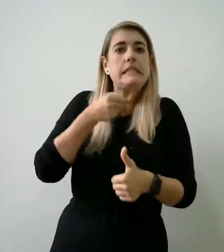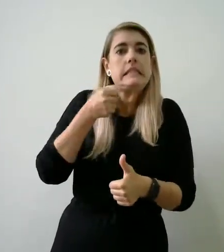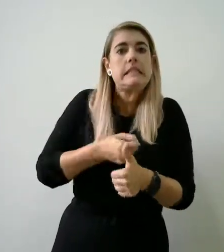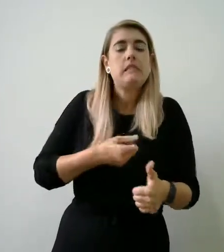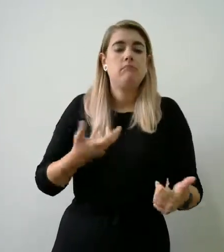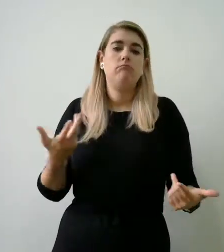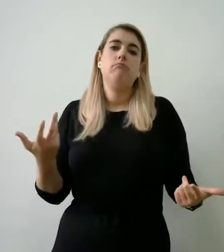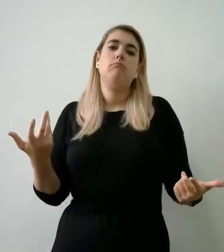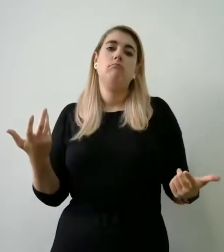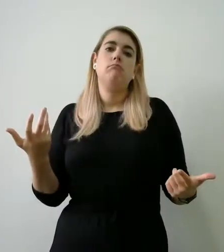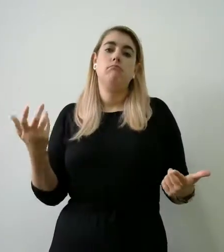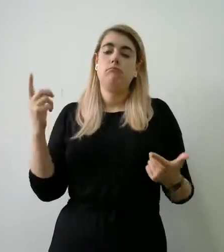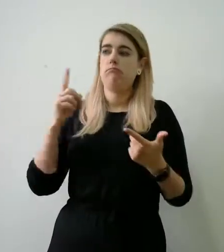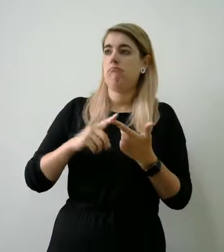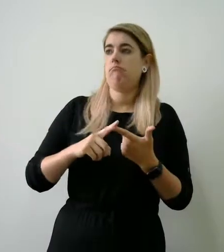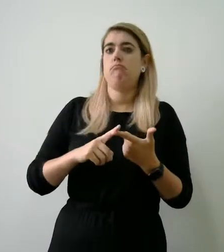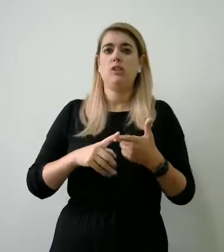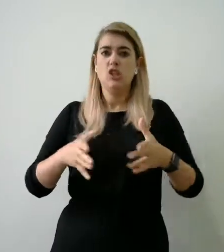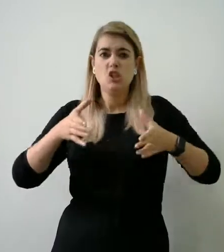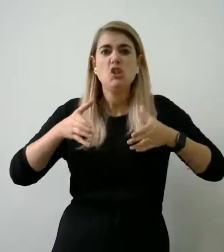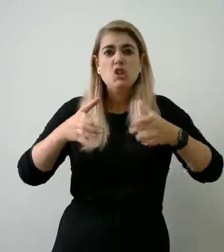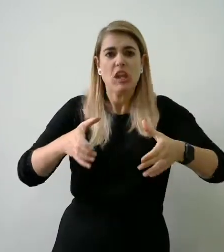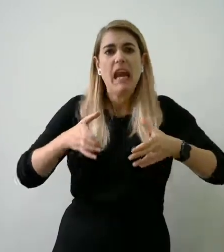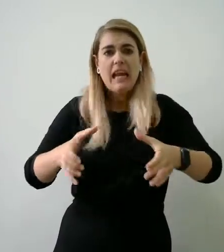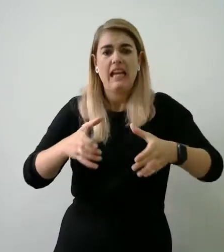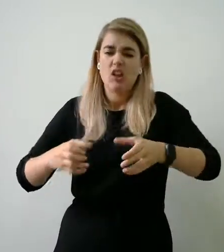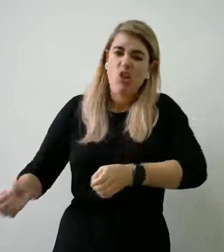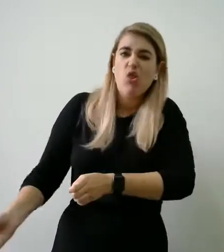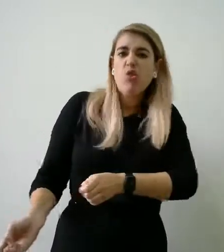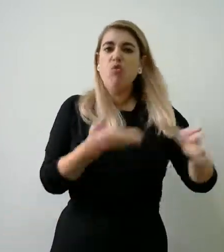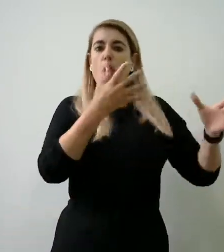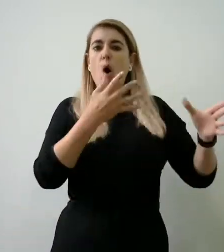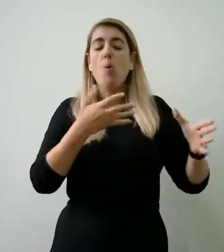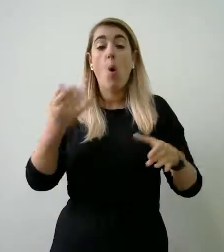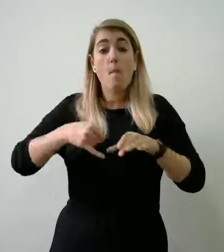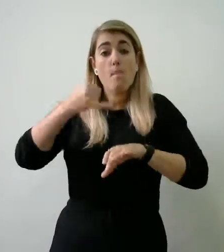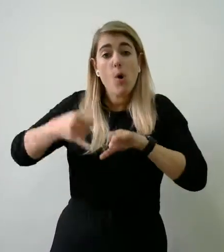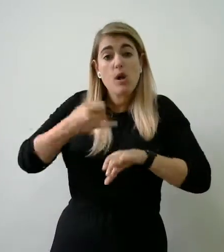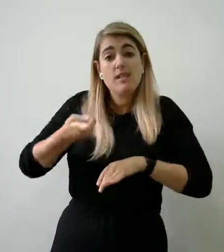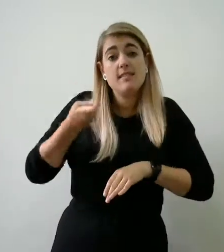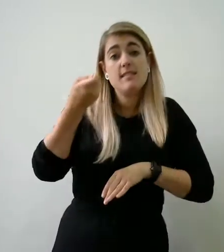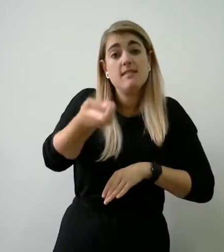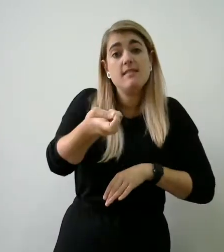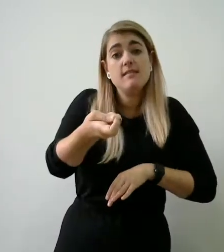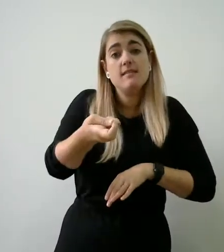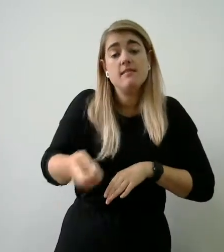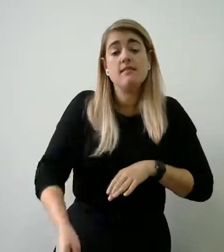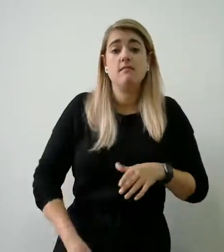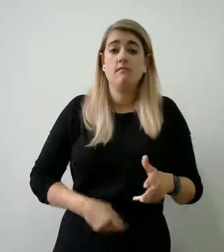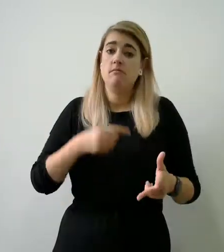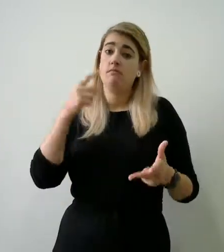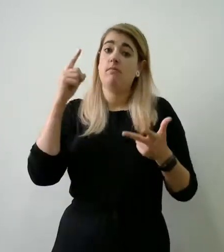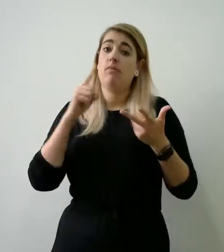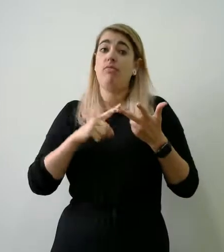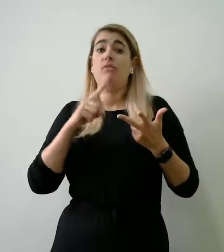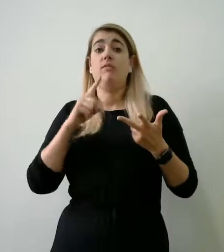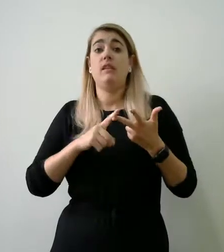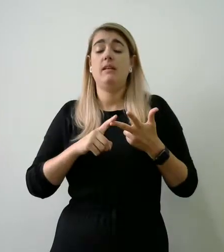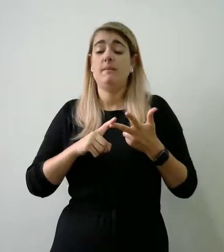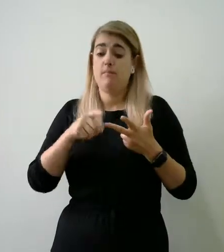2. Shaking, throwing or poisoning 3. Burning or